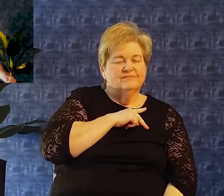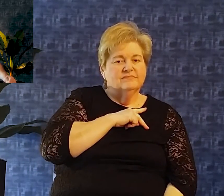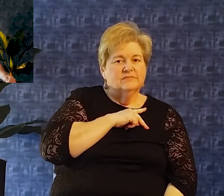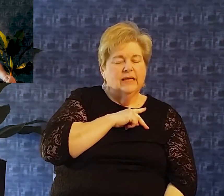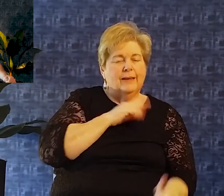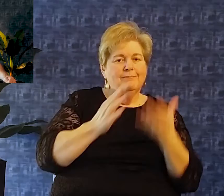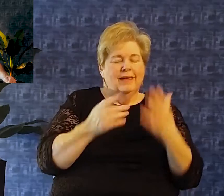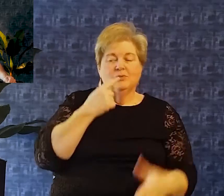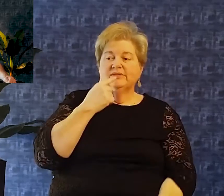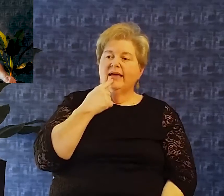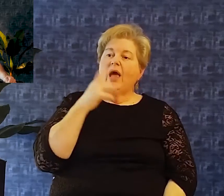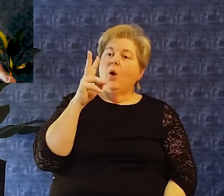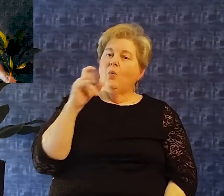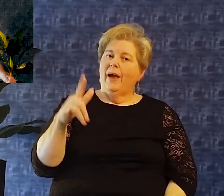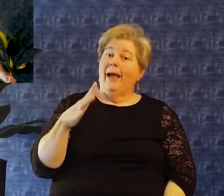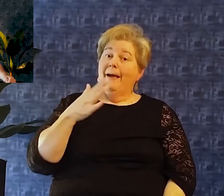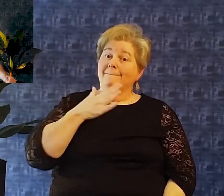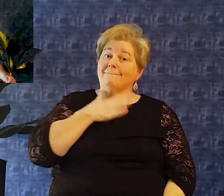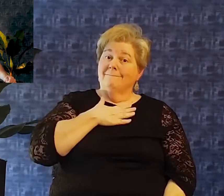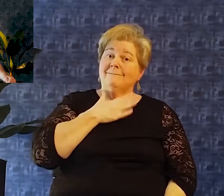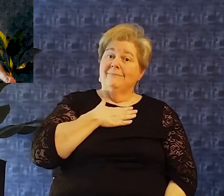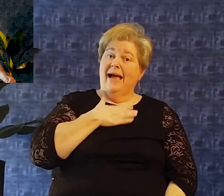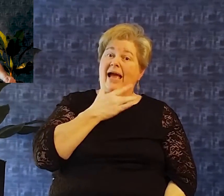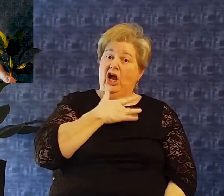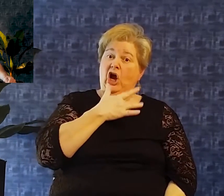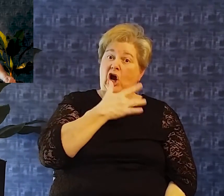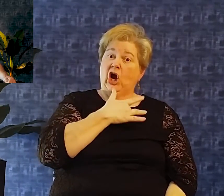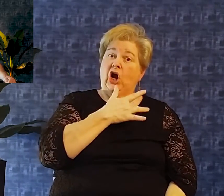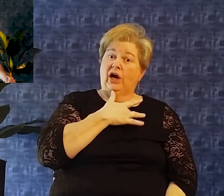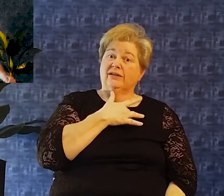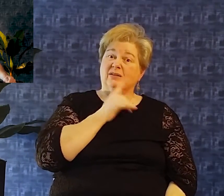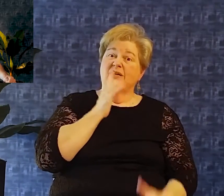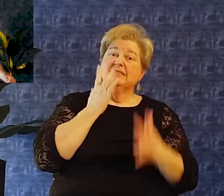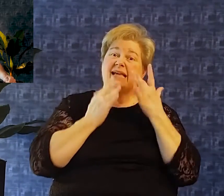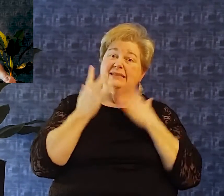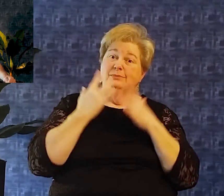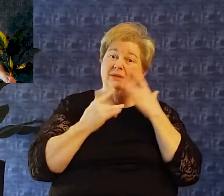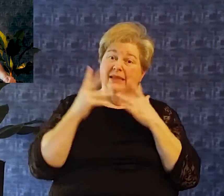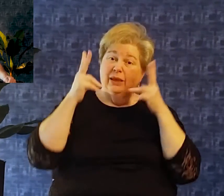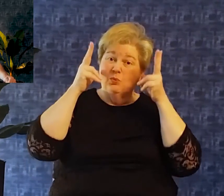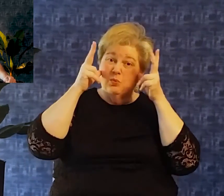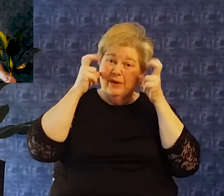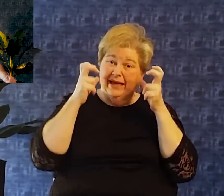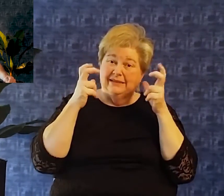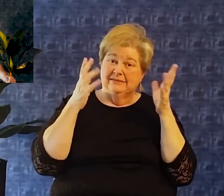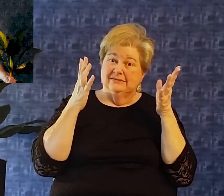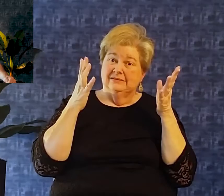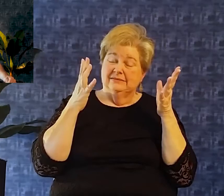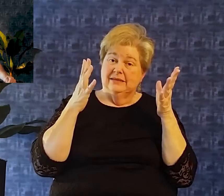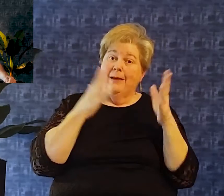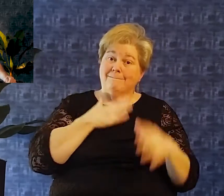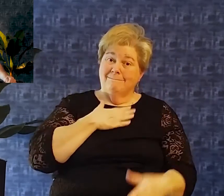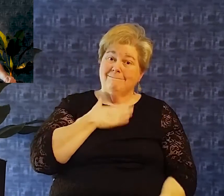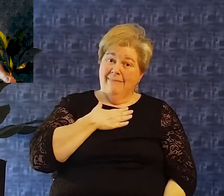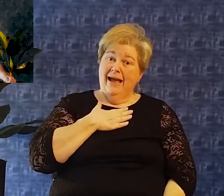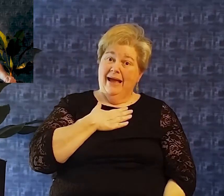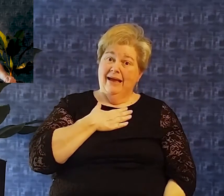wicked and deceptive My heart I have sinned egregiously horribly